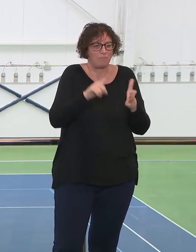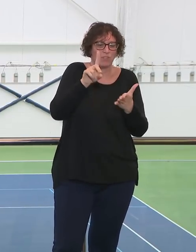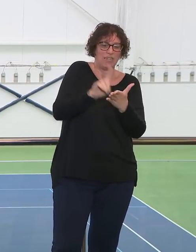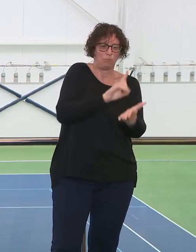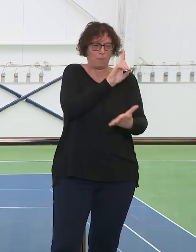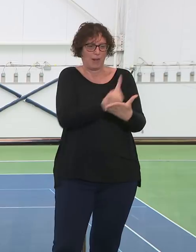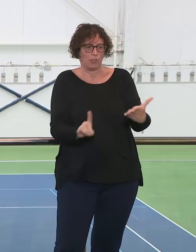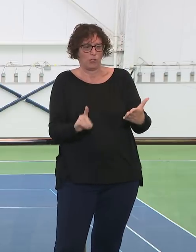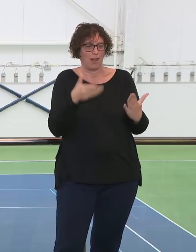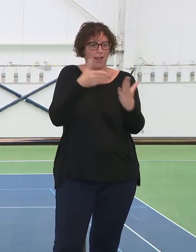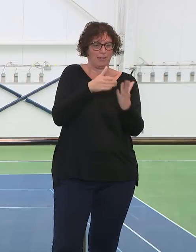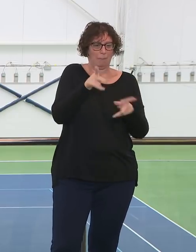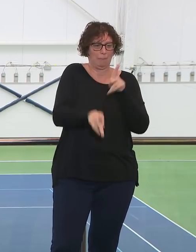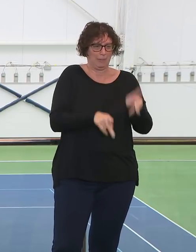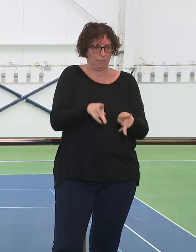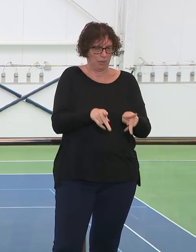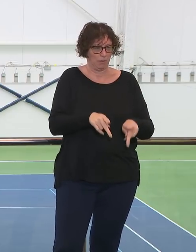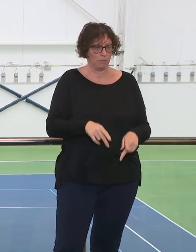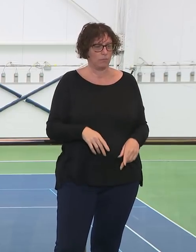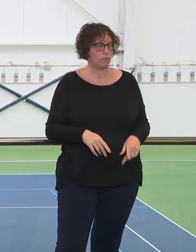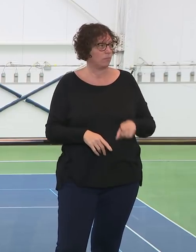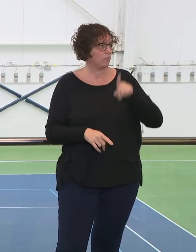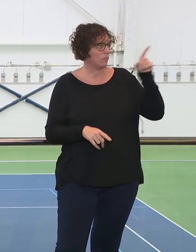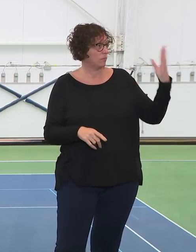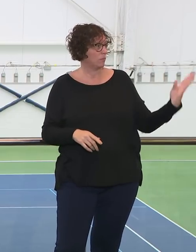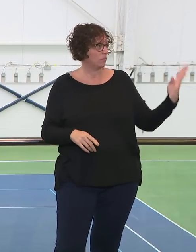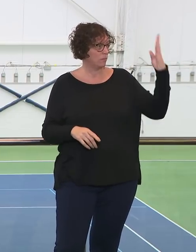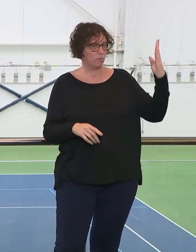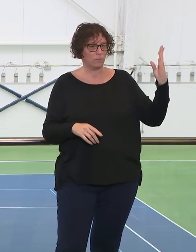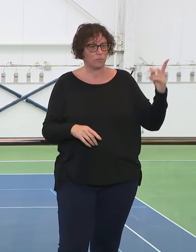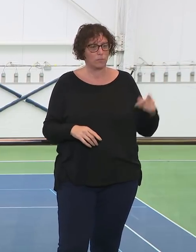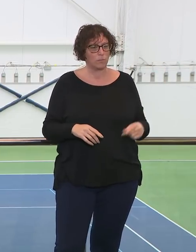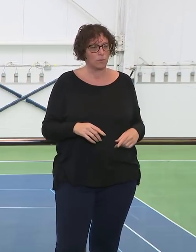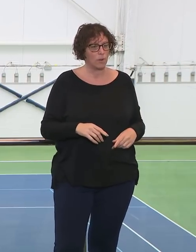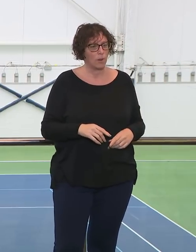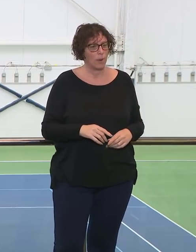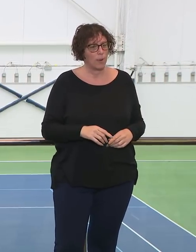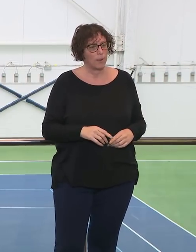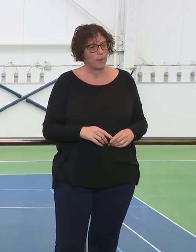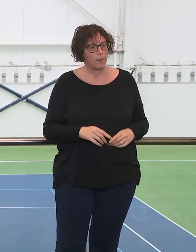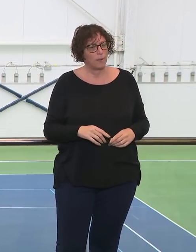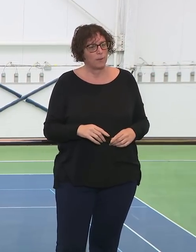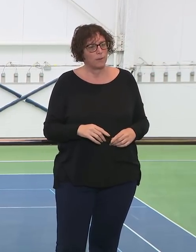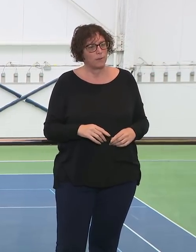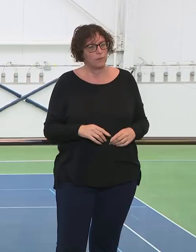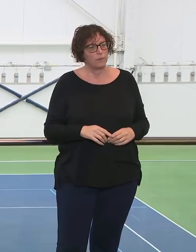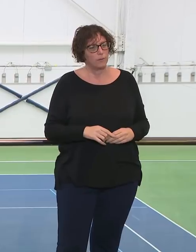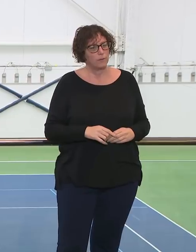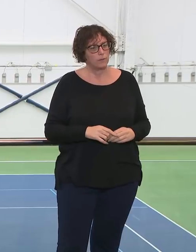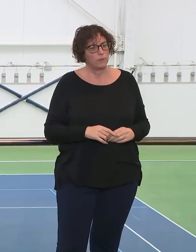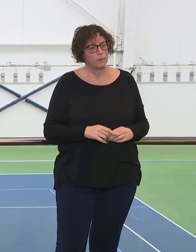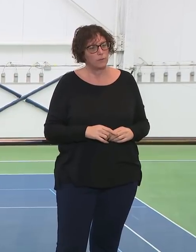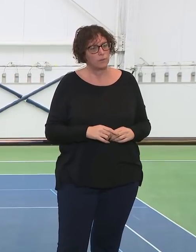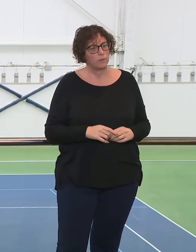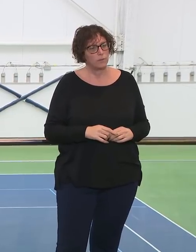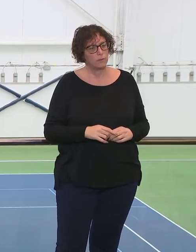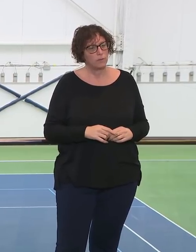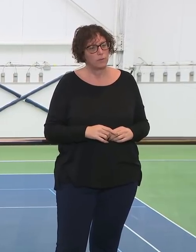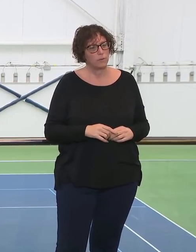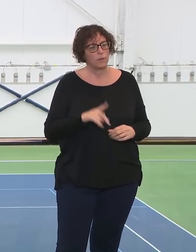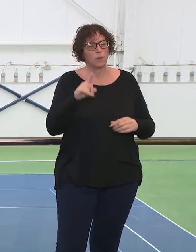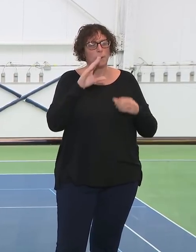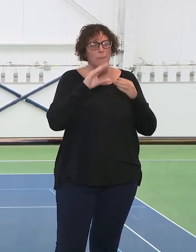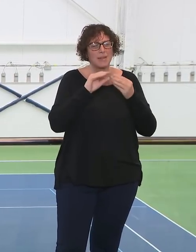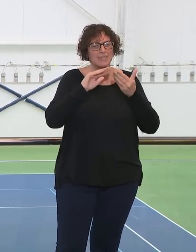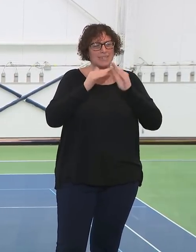Oh, I just, I wanted to ask, I know you had mentioned that the city would be releasing more detailed data. I wanted to ask for an update on that and when it will, when we